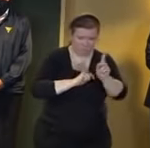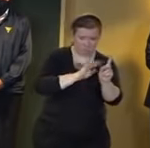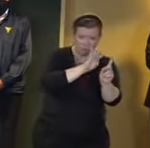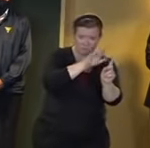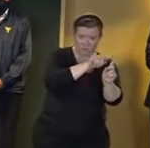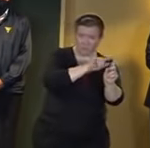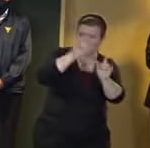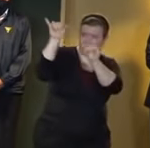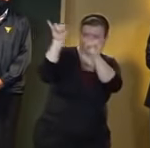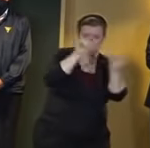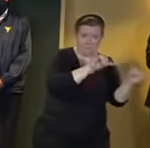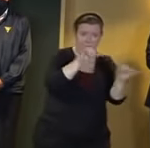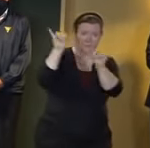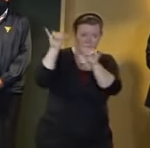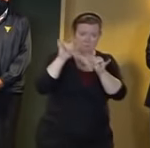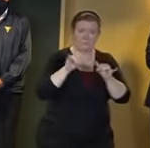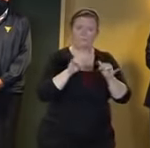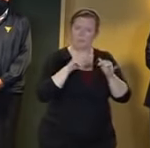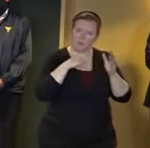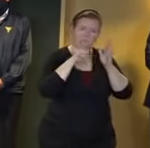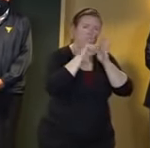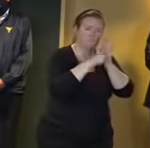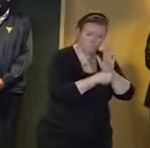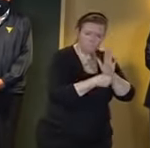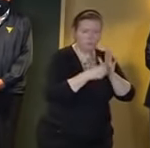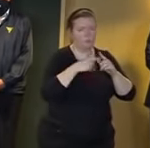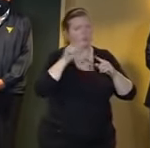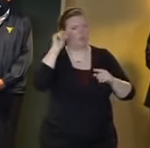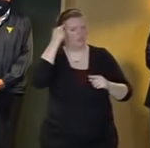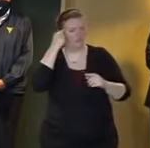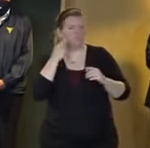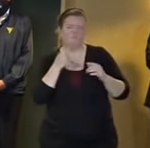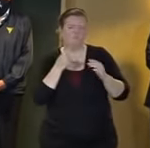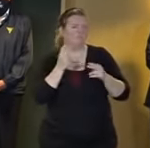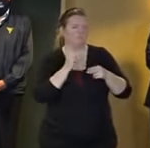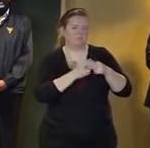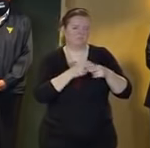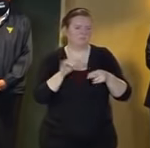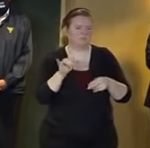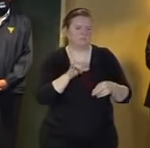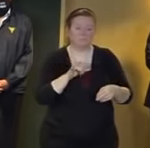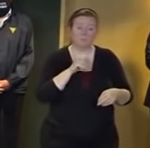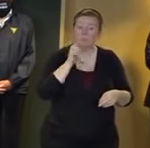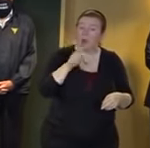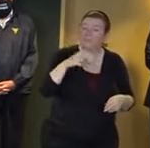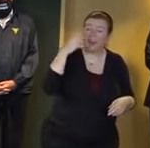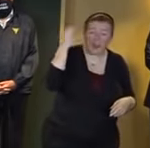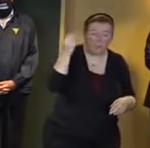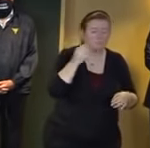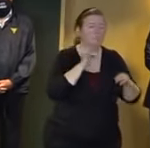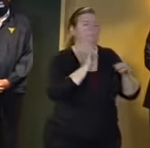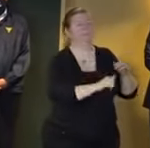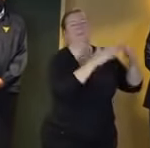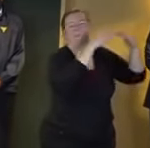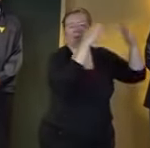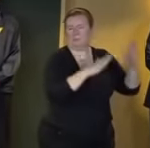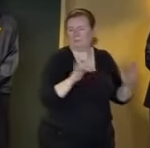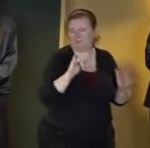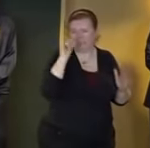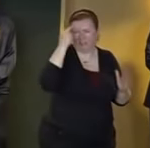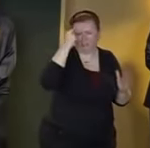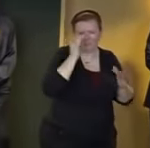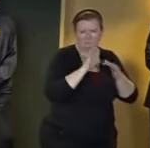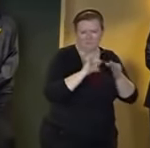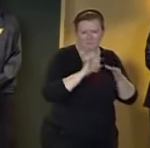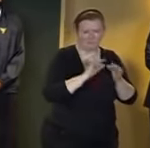reiterate what the governor said if you don't have to be out on the road today don't it's just a matter of a few more hours and heck we've been practicing